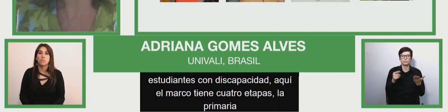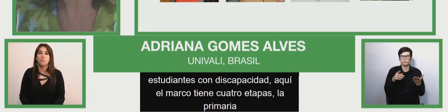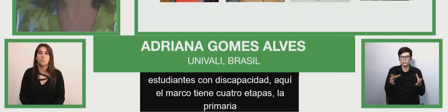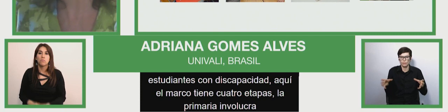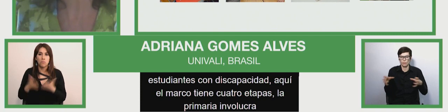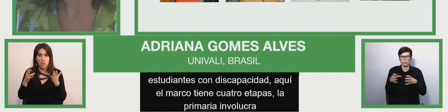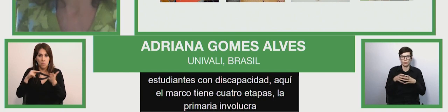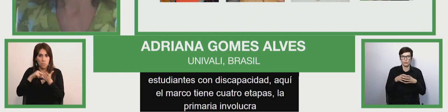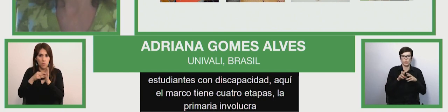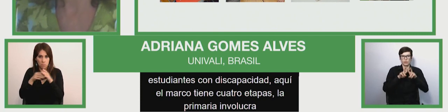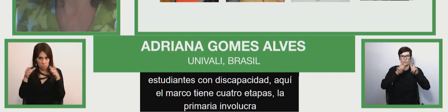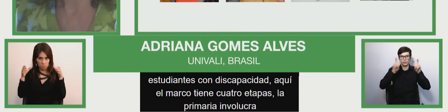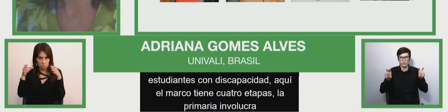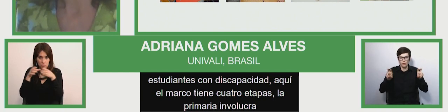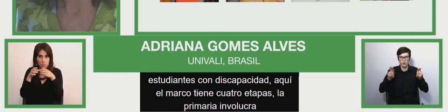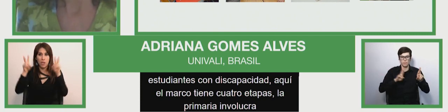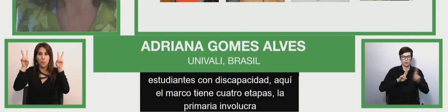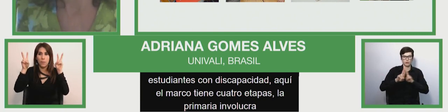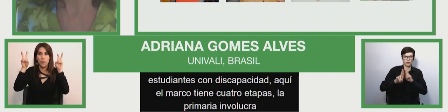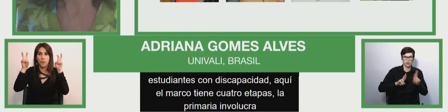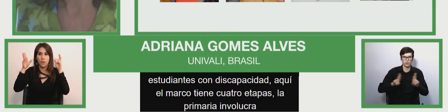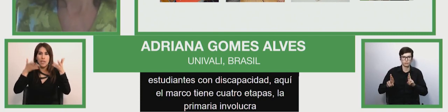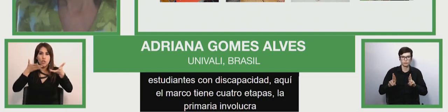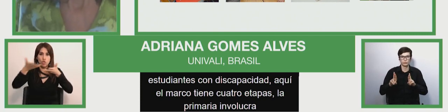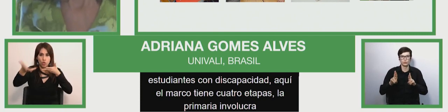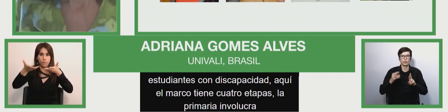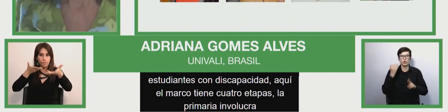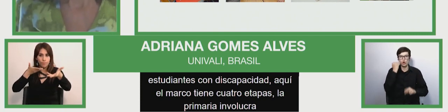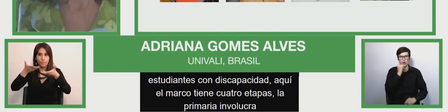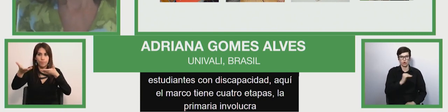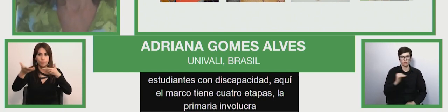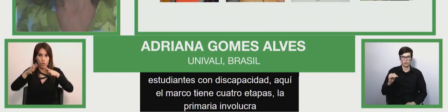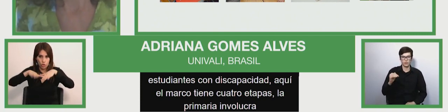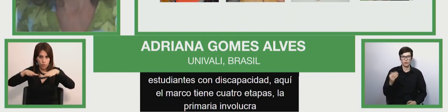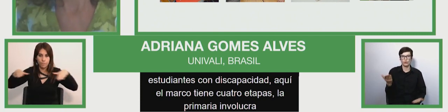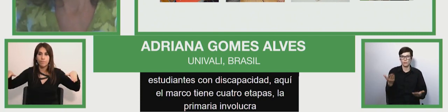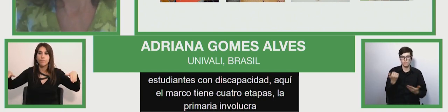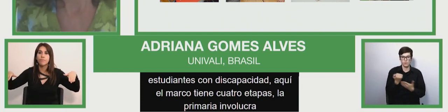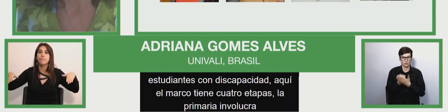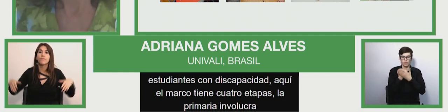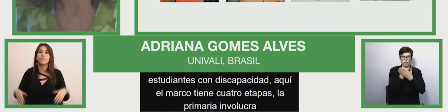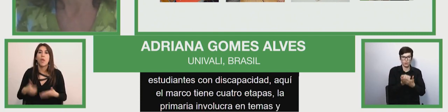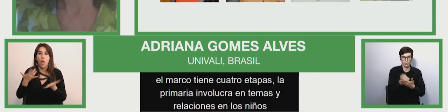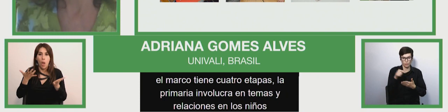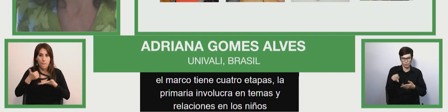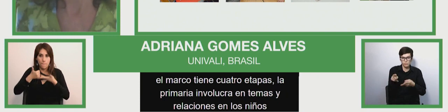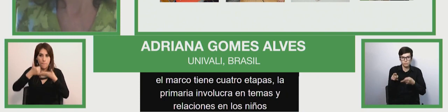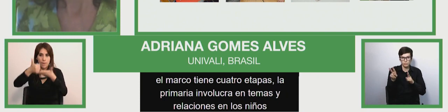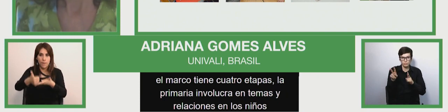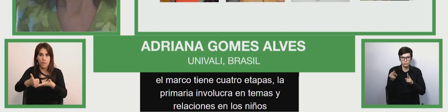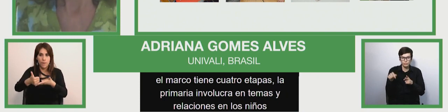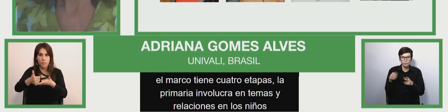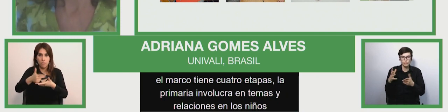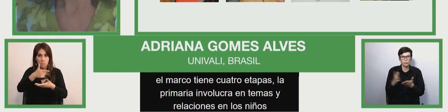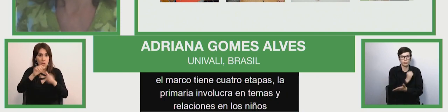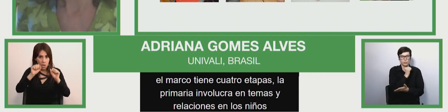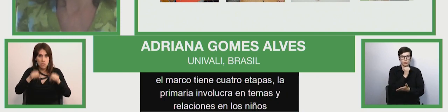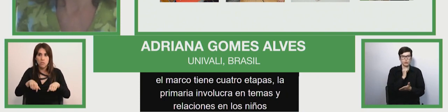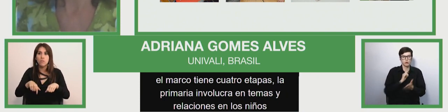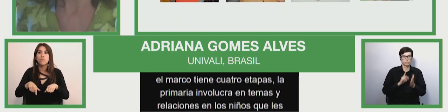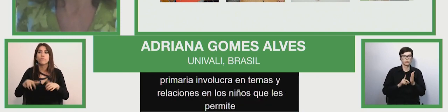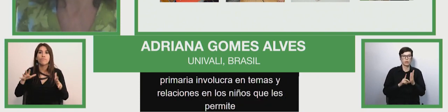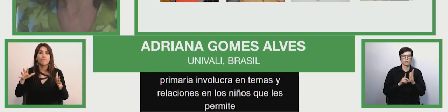is involvement it consists on the participants engagement and establish a trusting relationship between educators